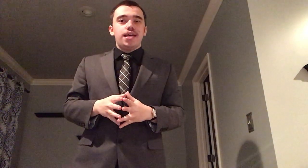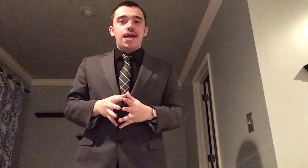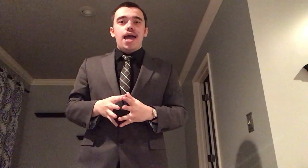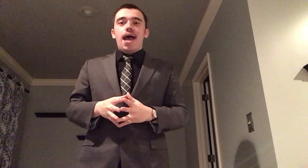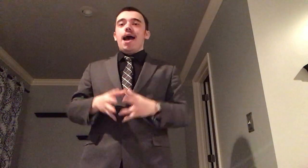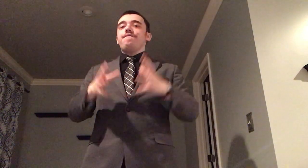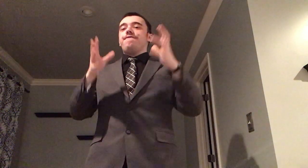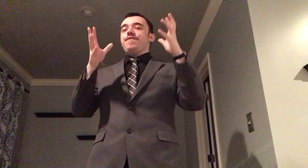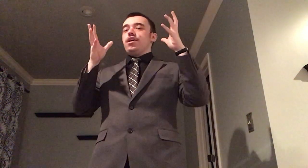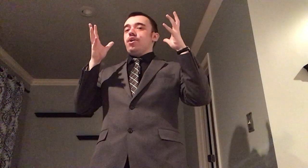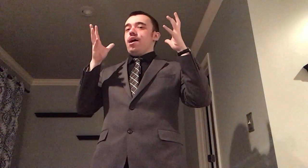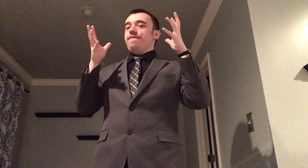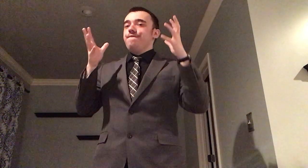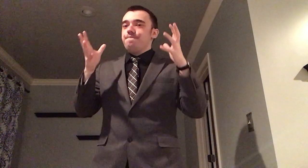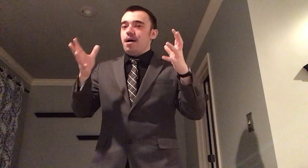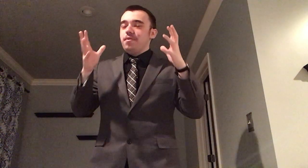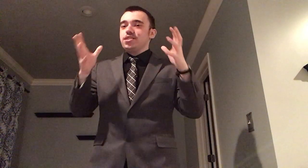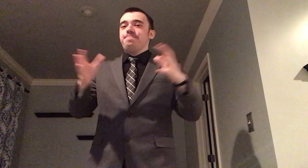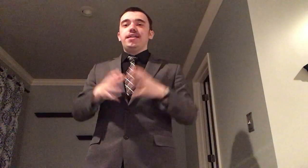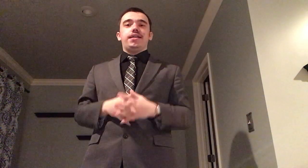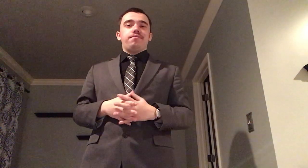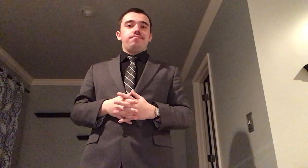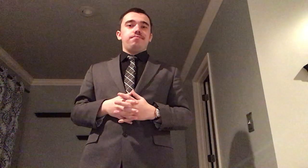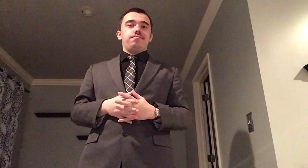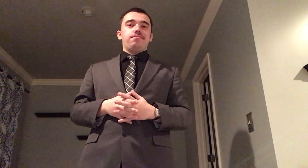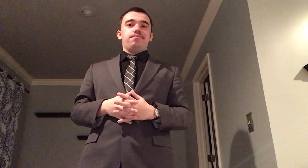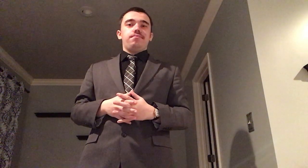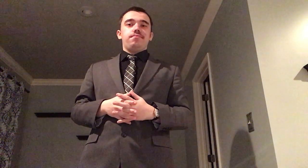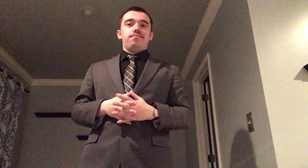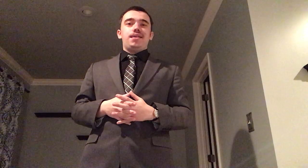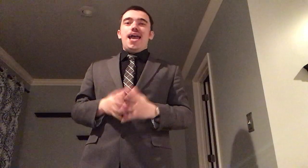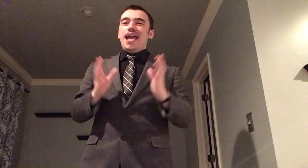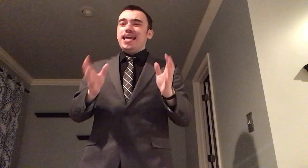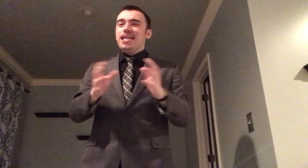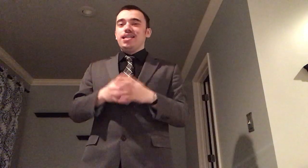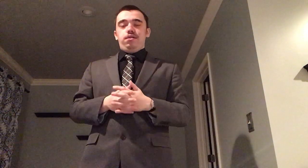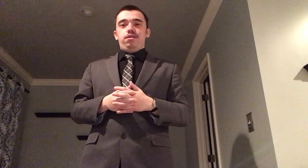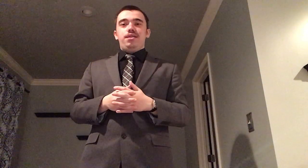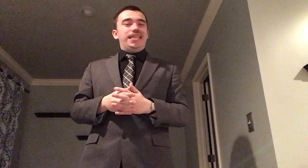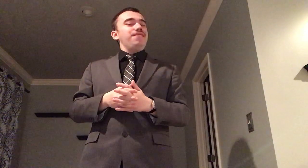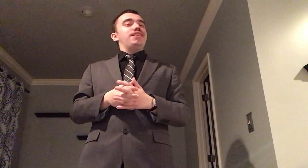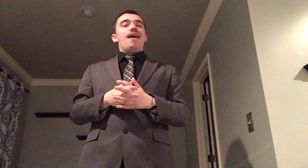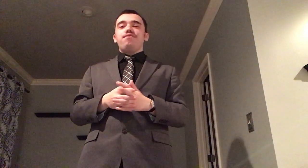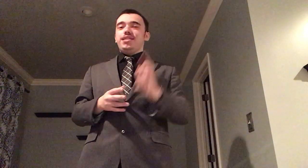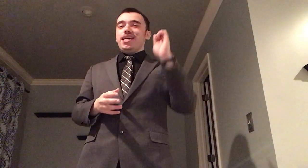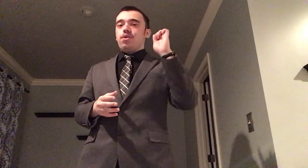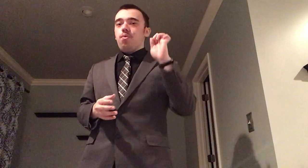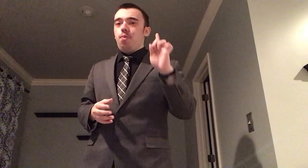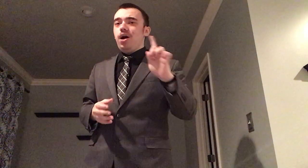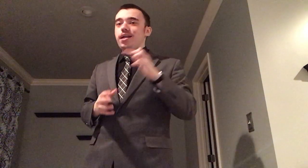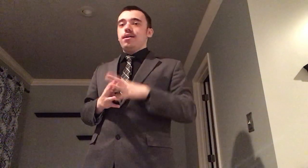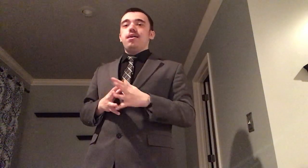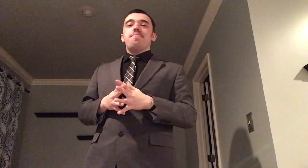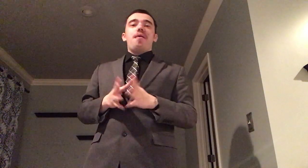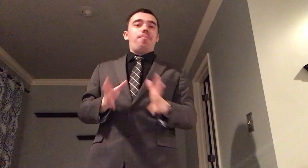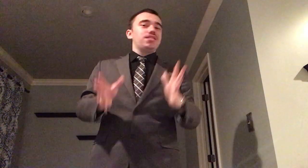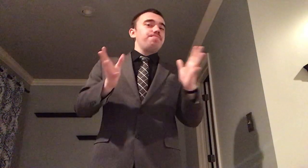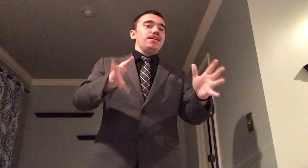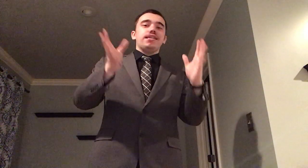have a fear of public speaking and they even have to take one public speaking